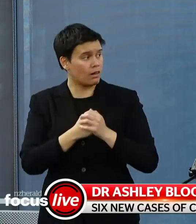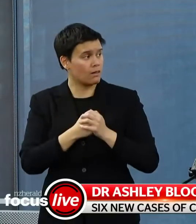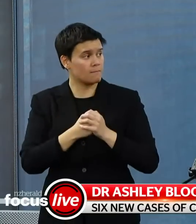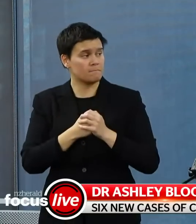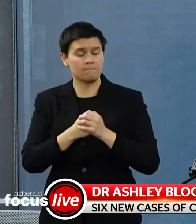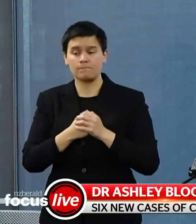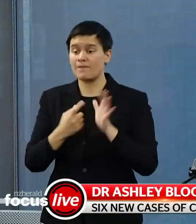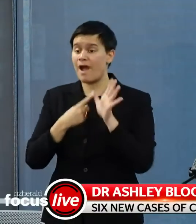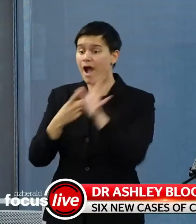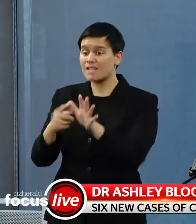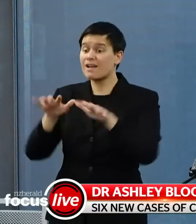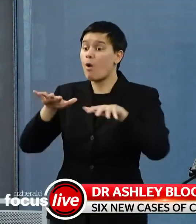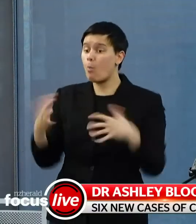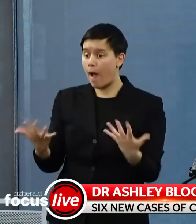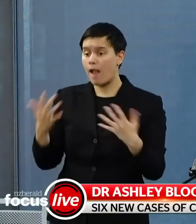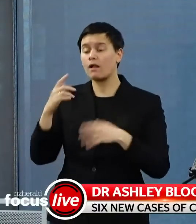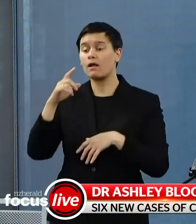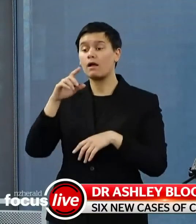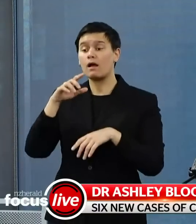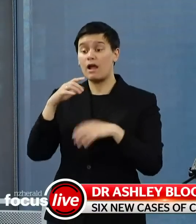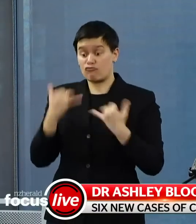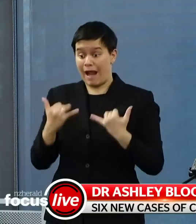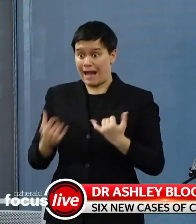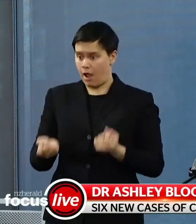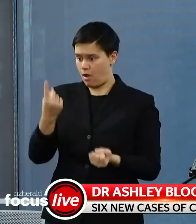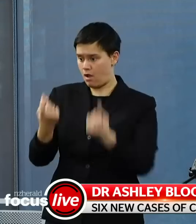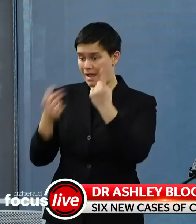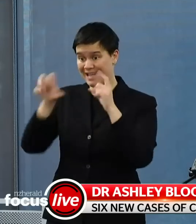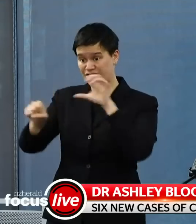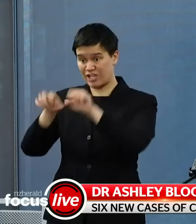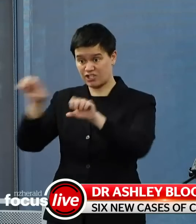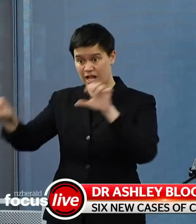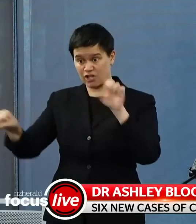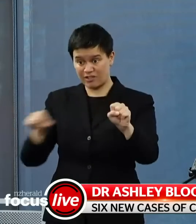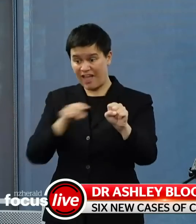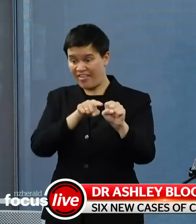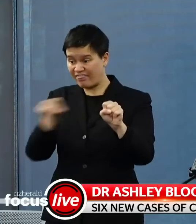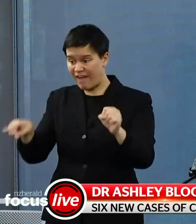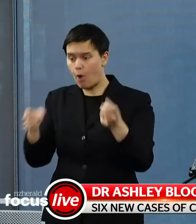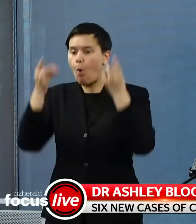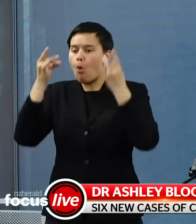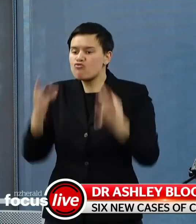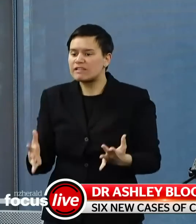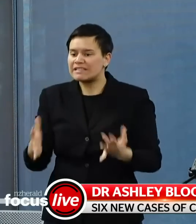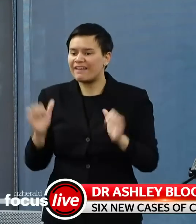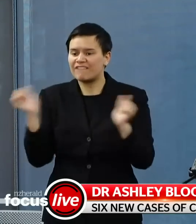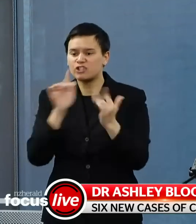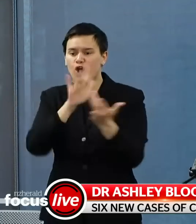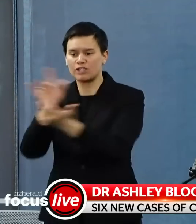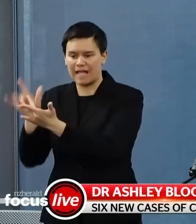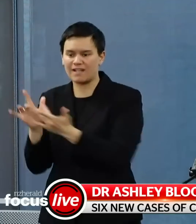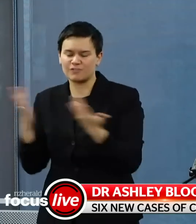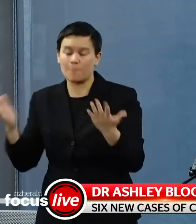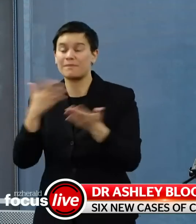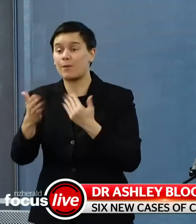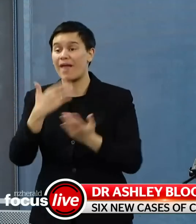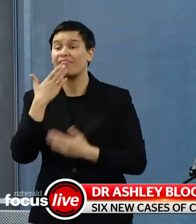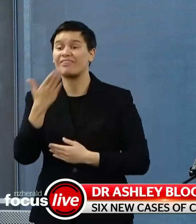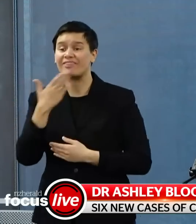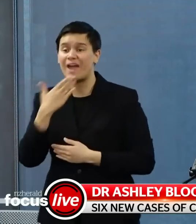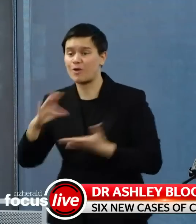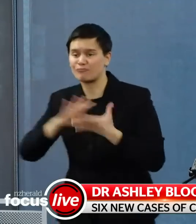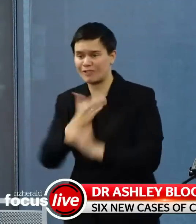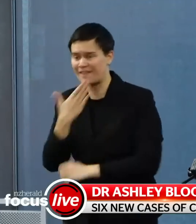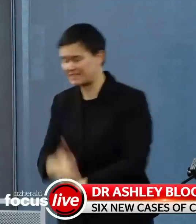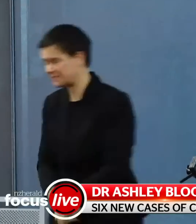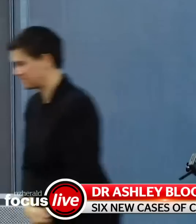who are now in close contacts already in isolation and have been tested as such rather than popping up elsewhere in the community. Thanks very much. appreciate you coming